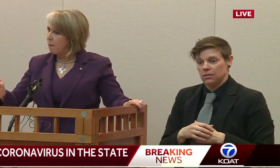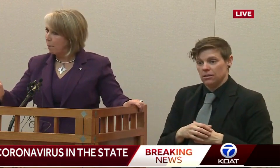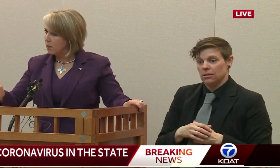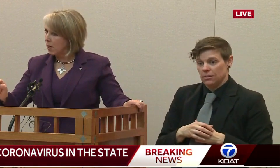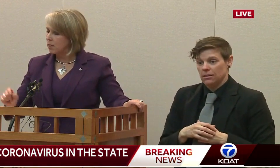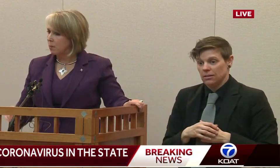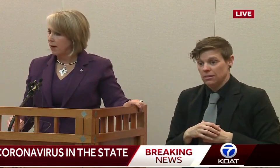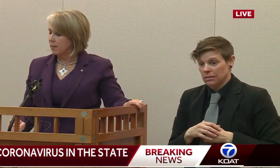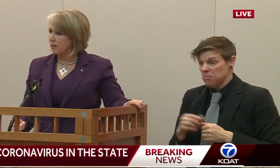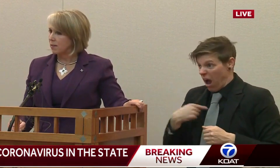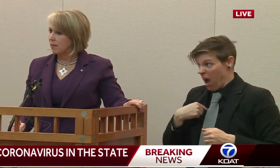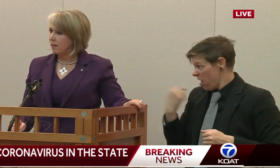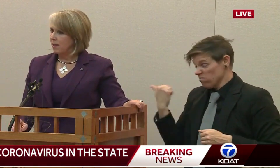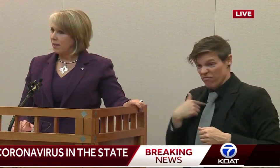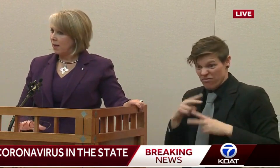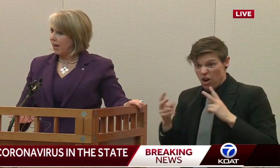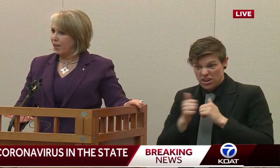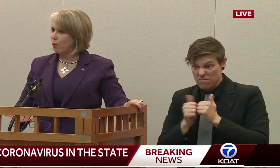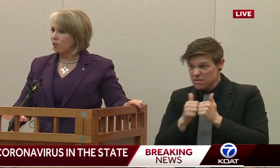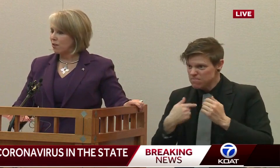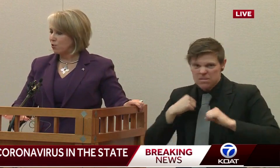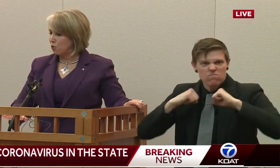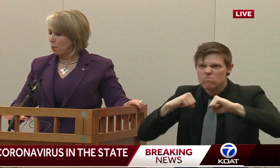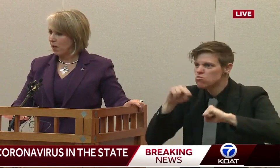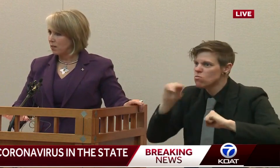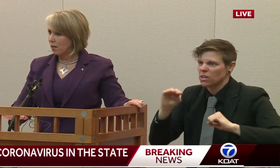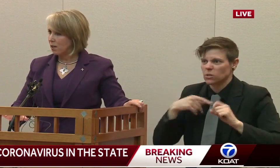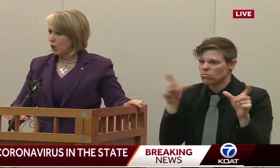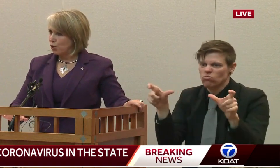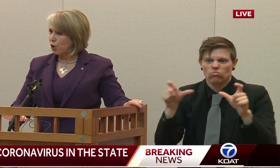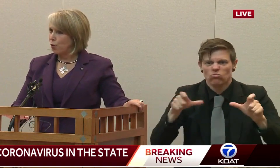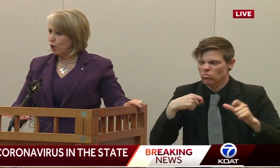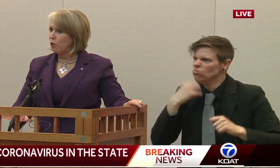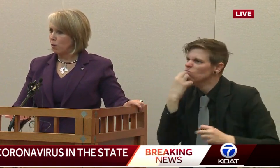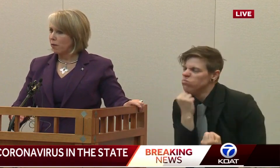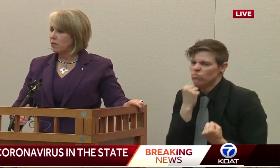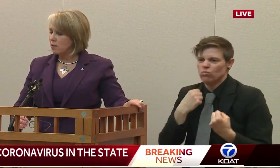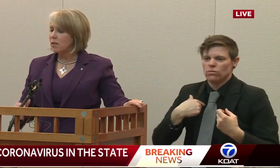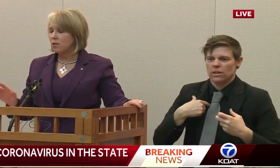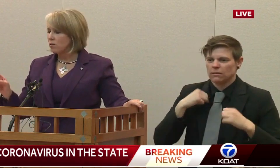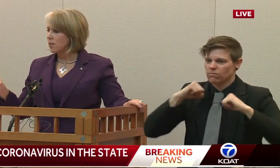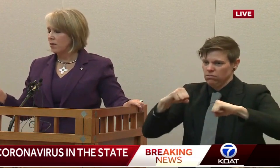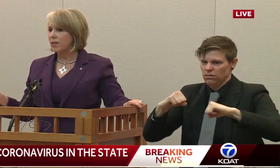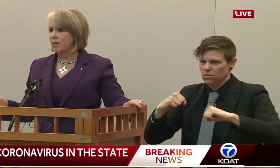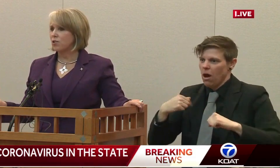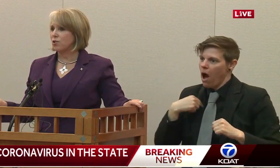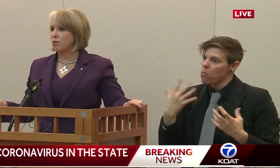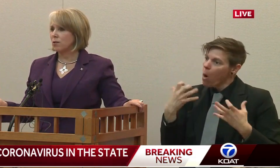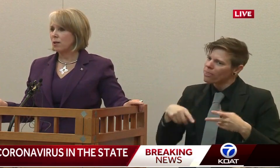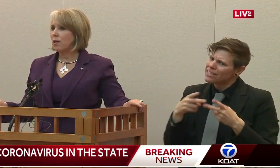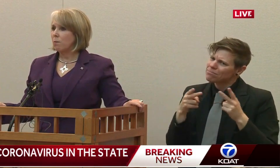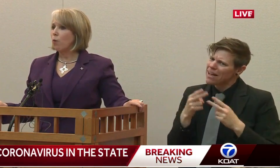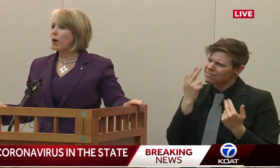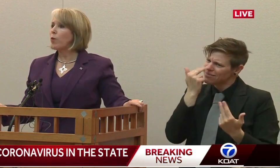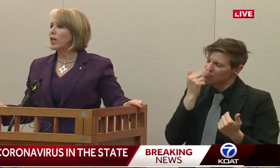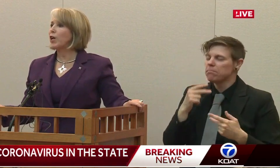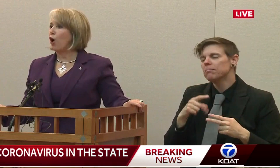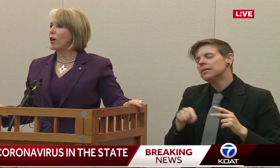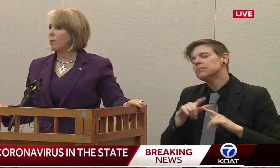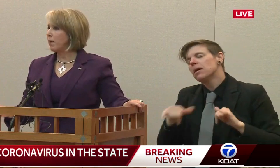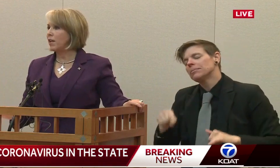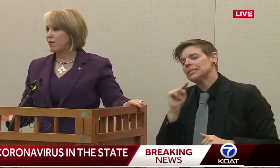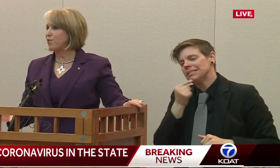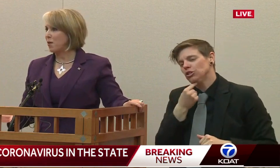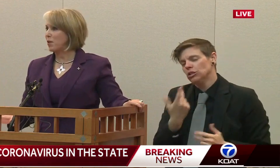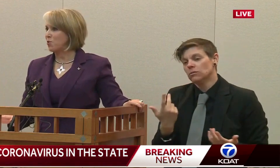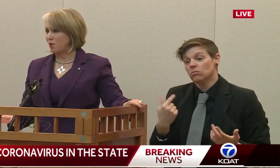competitive about protecting New Mexicans. And I don't think this is the place to show humor. These are serious issues. But we really